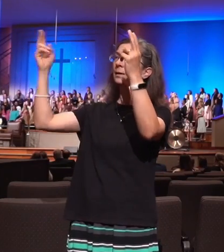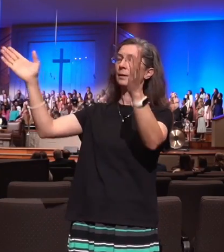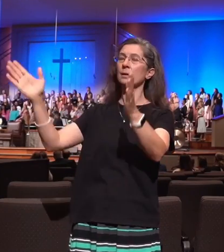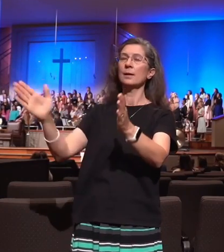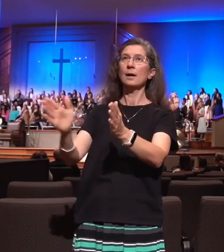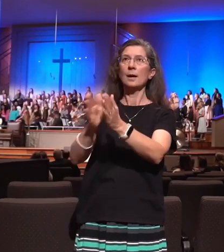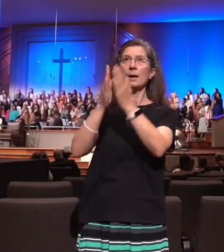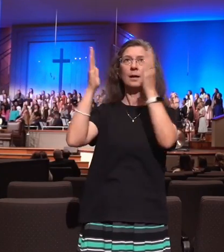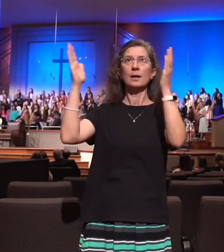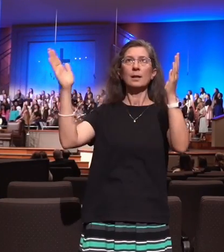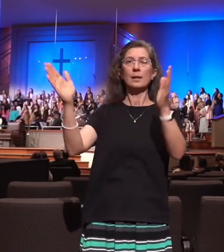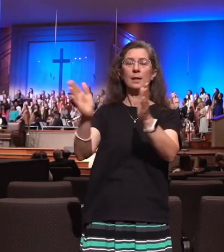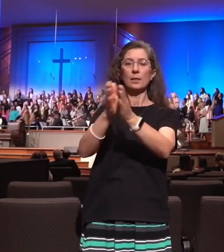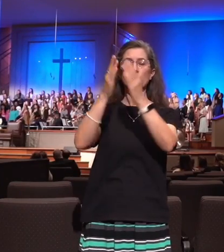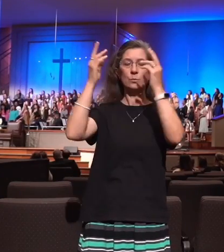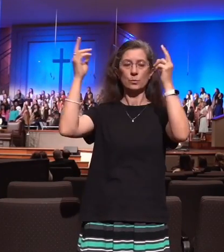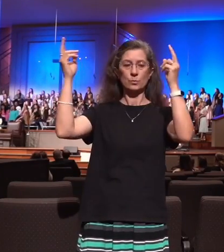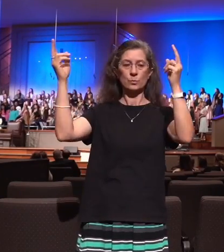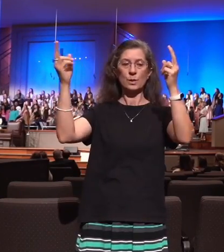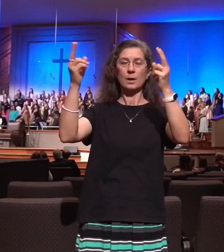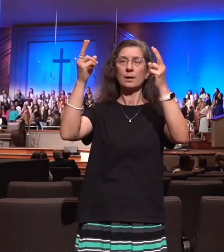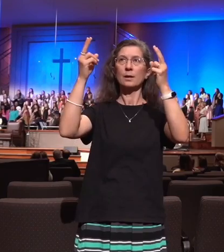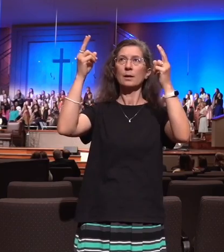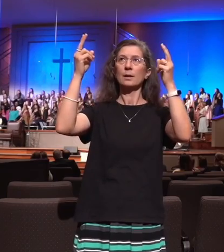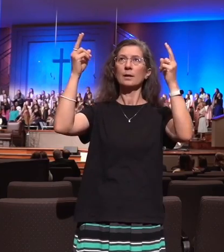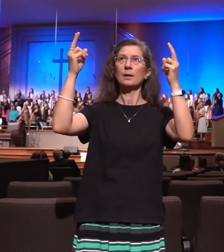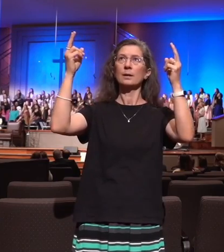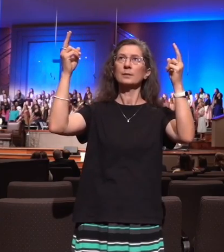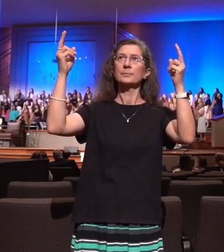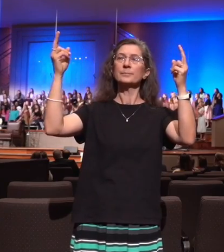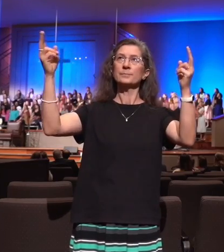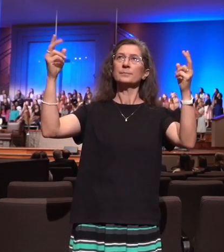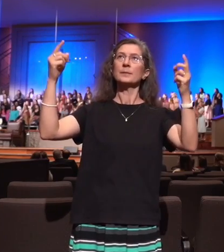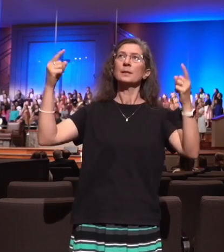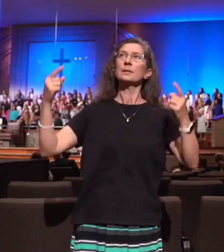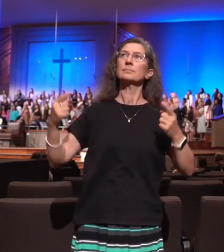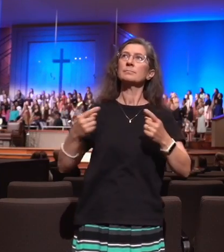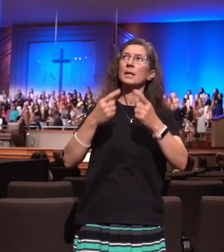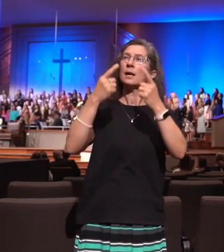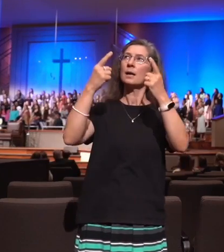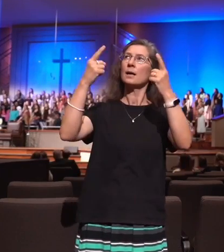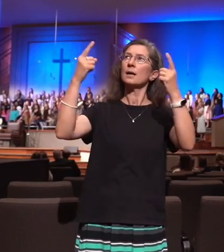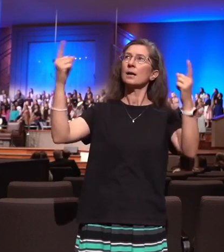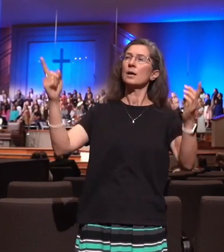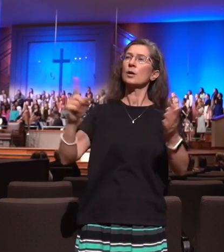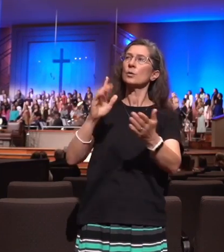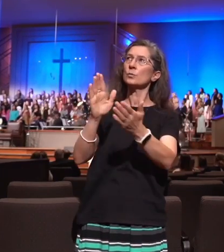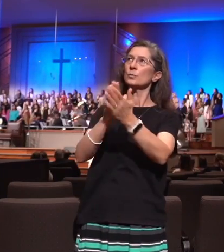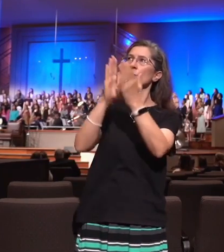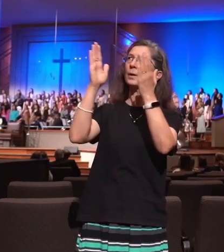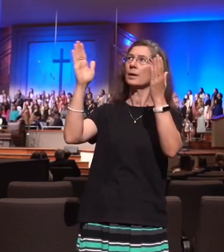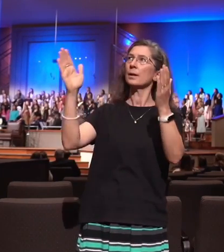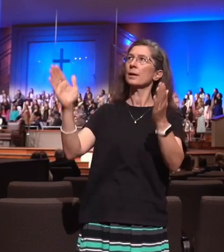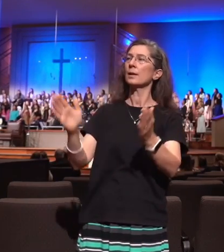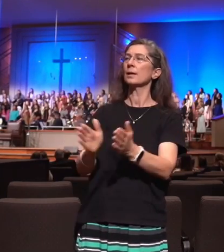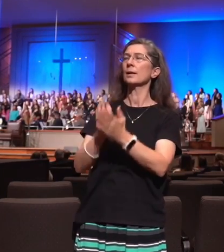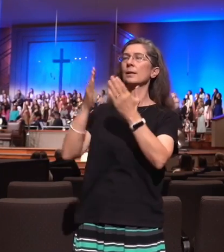Alleluia, alleluia, alleluia, every voice